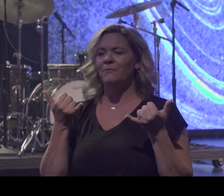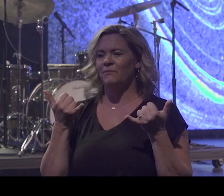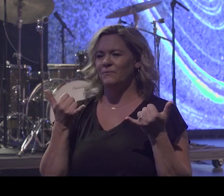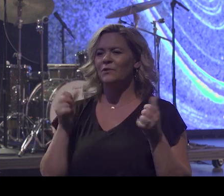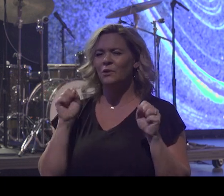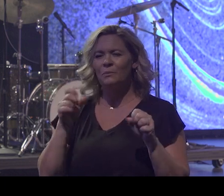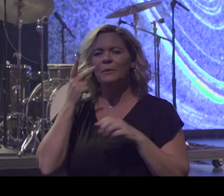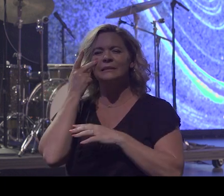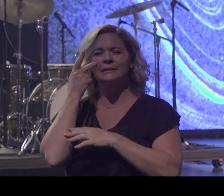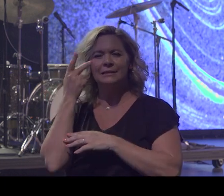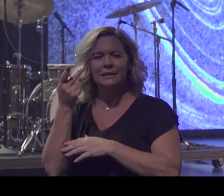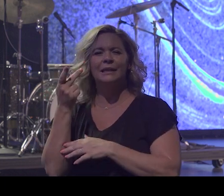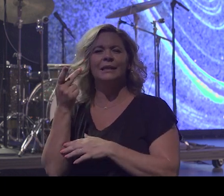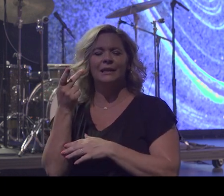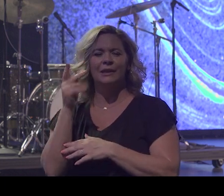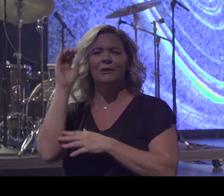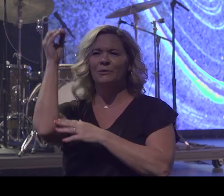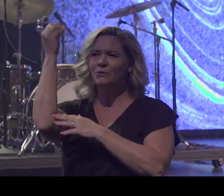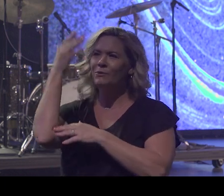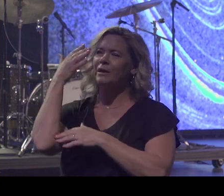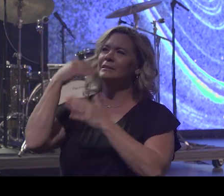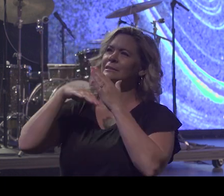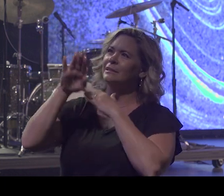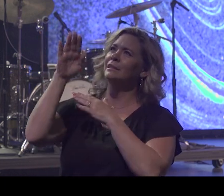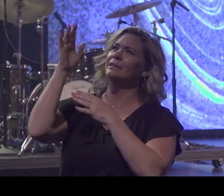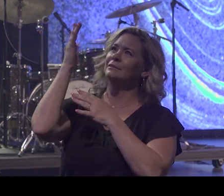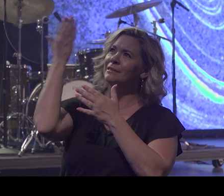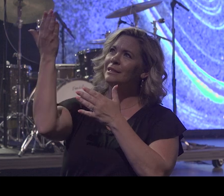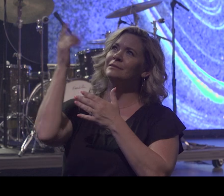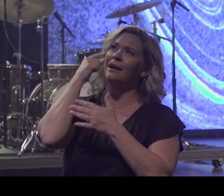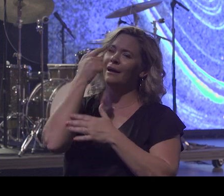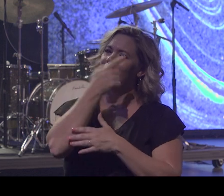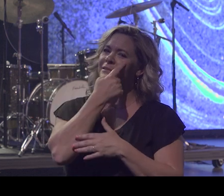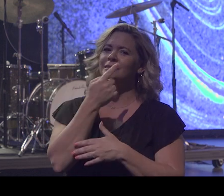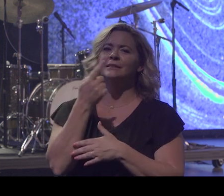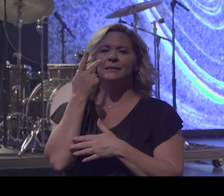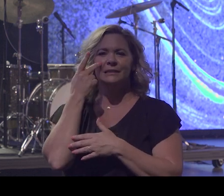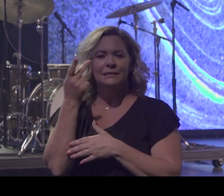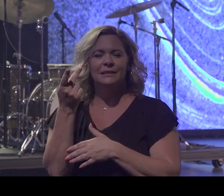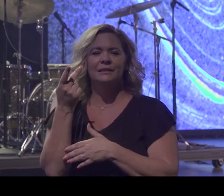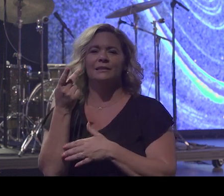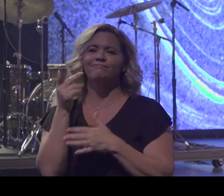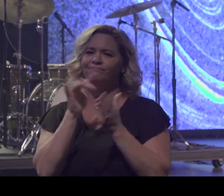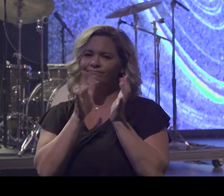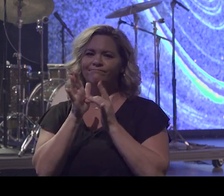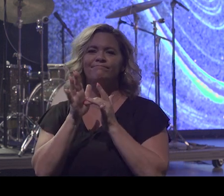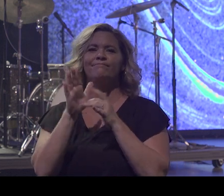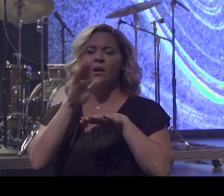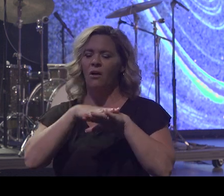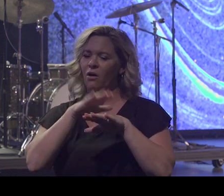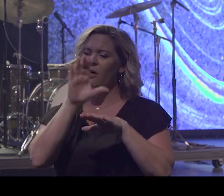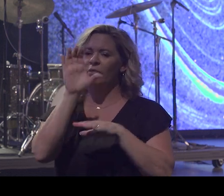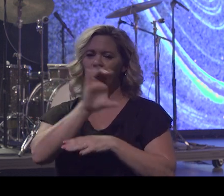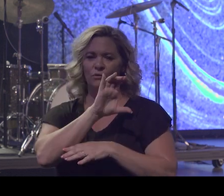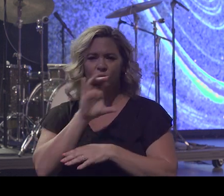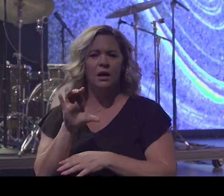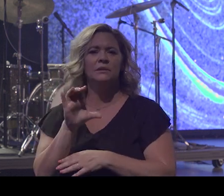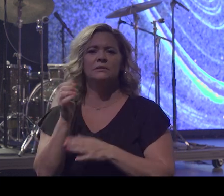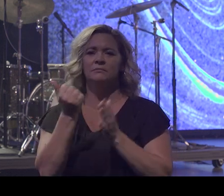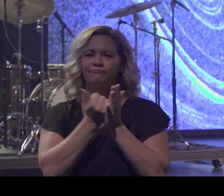grace in Jesus' eyes. You'll be able to see Jesus hanging on the cross at Calvary. And when he says, Father,